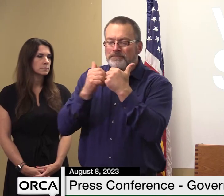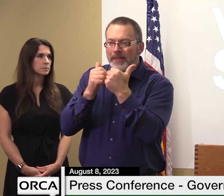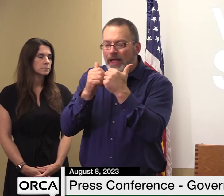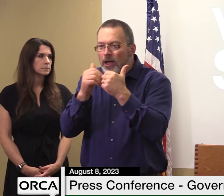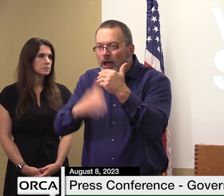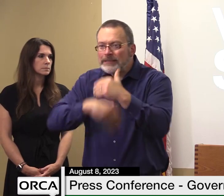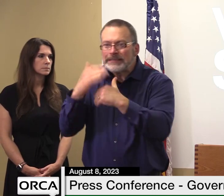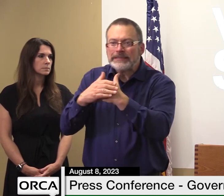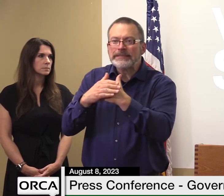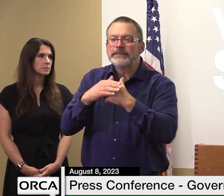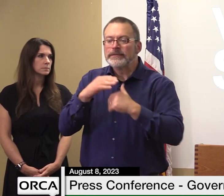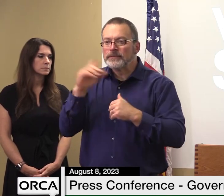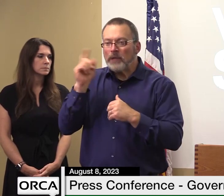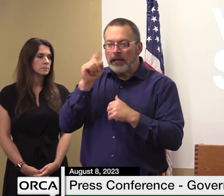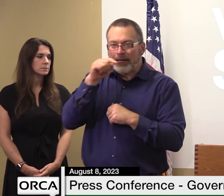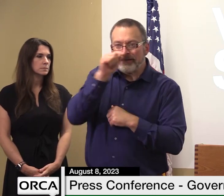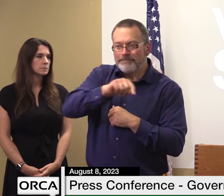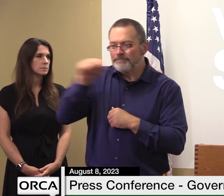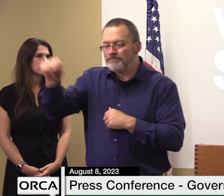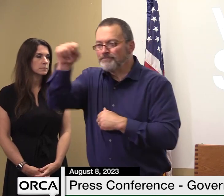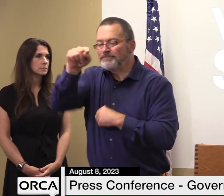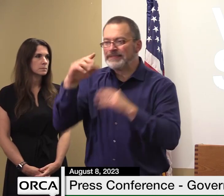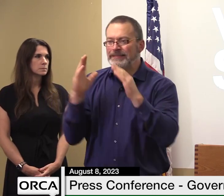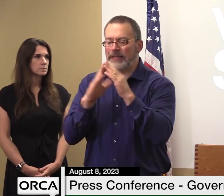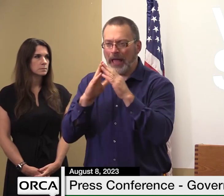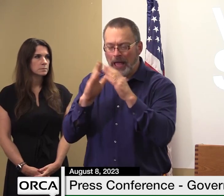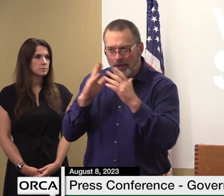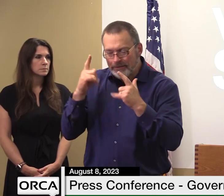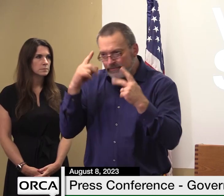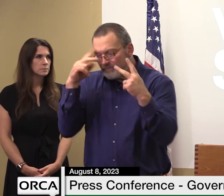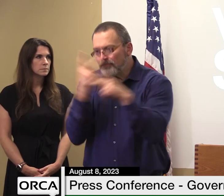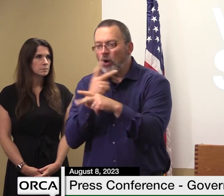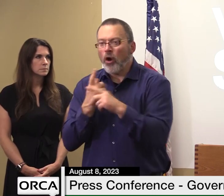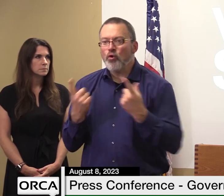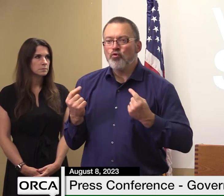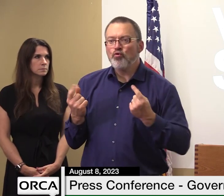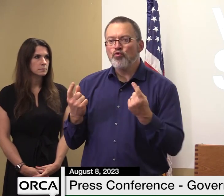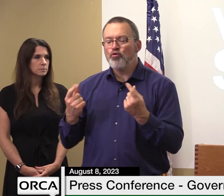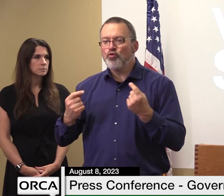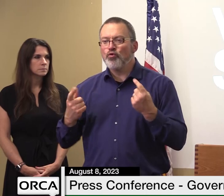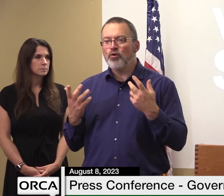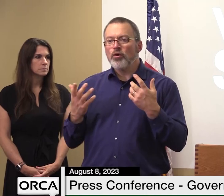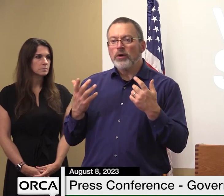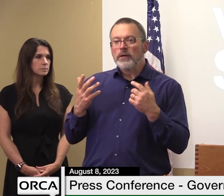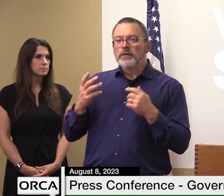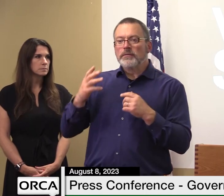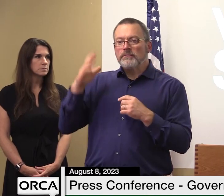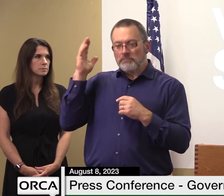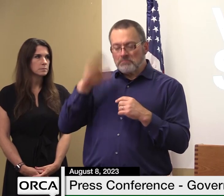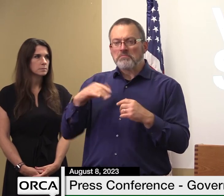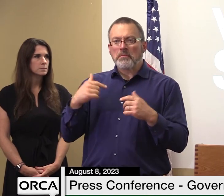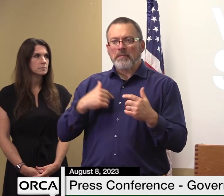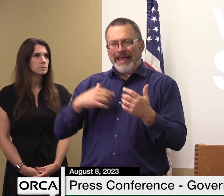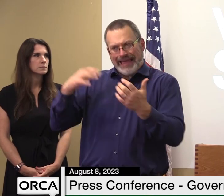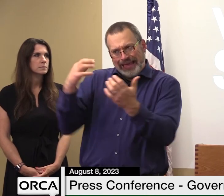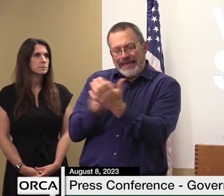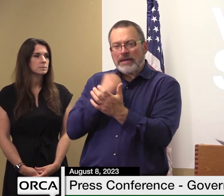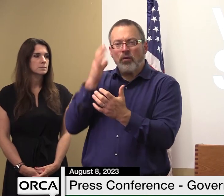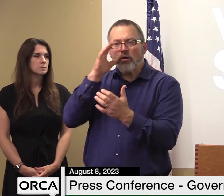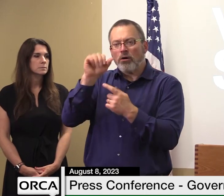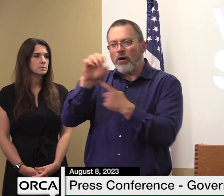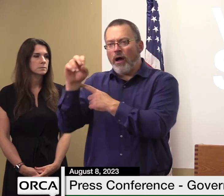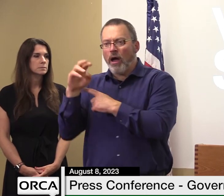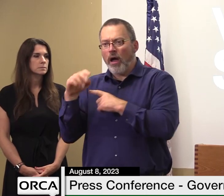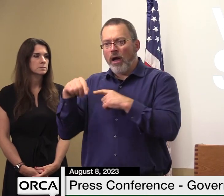crews the numbers you've heard from us before and will again today from Secretary Flynn represent only our state